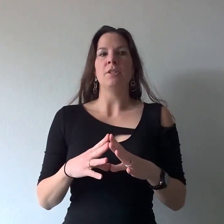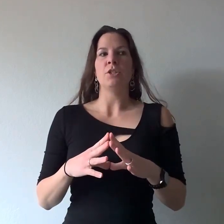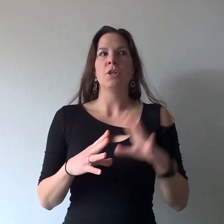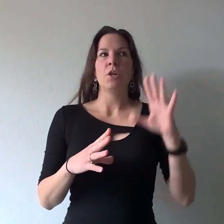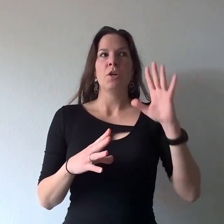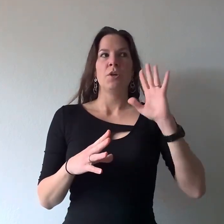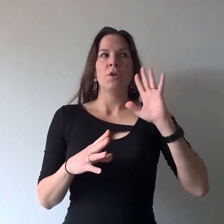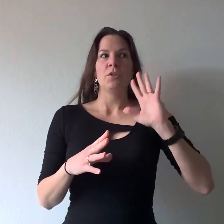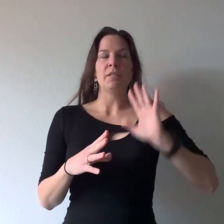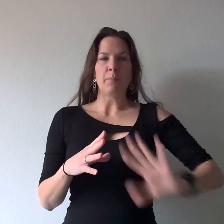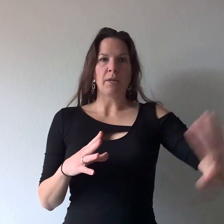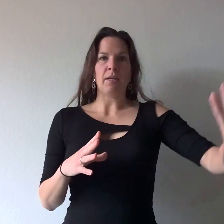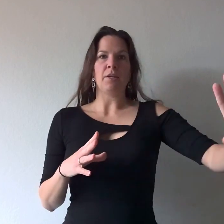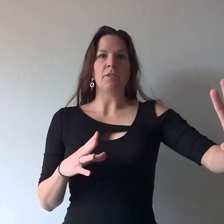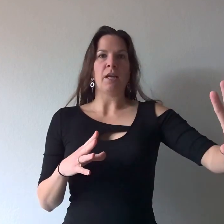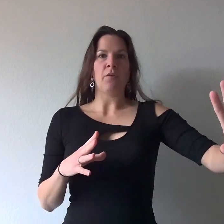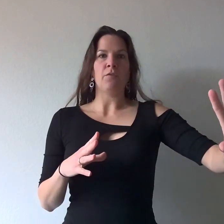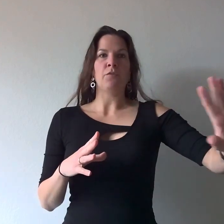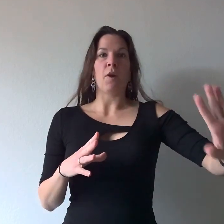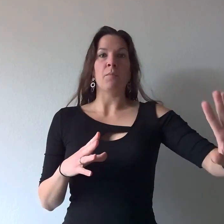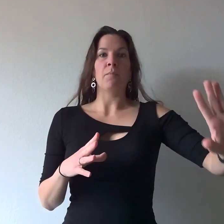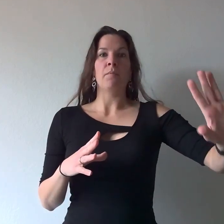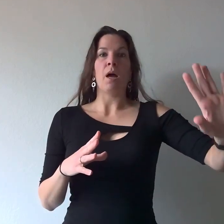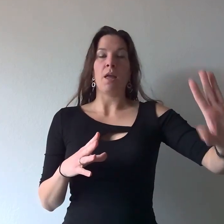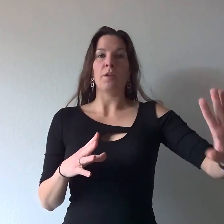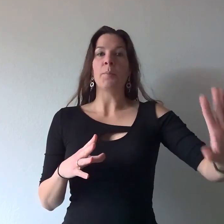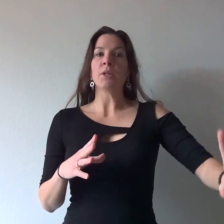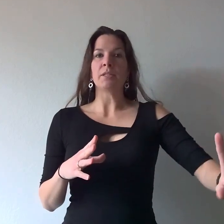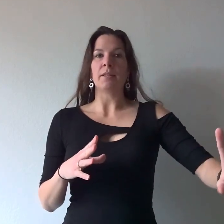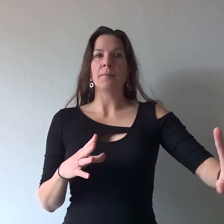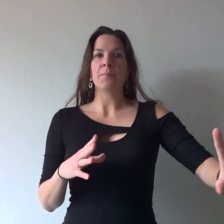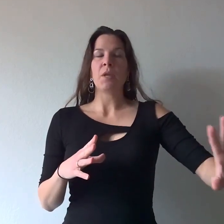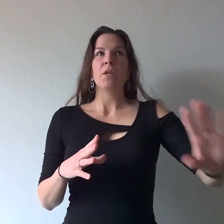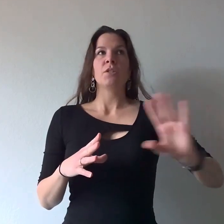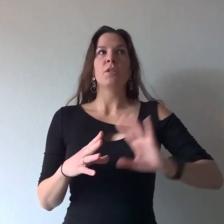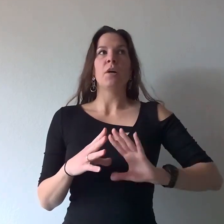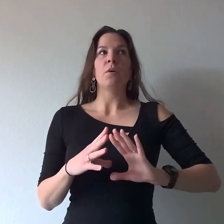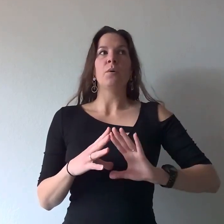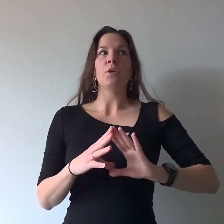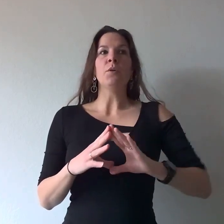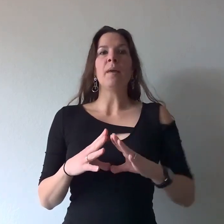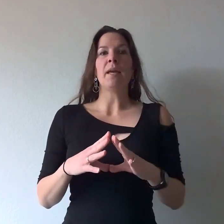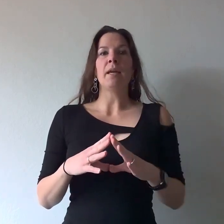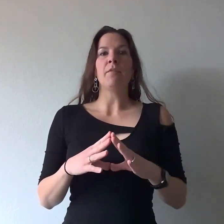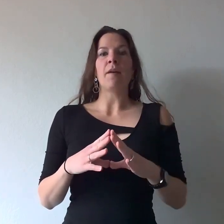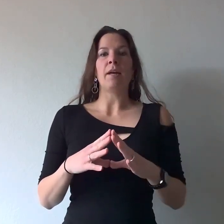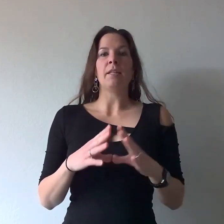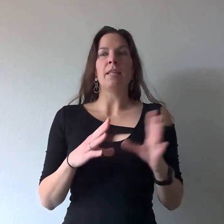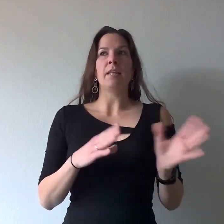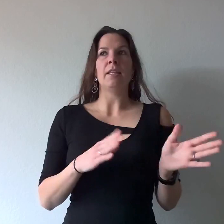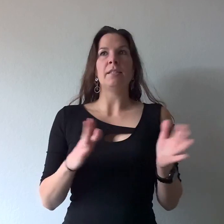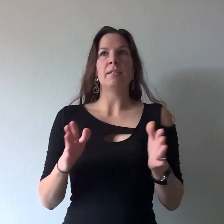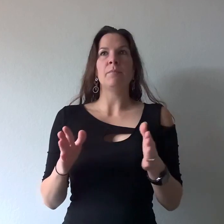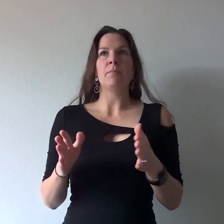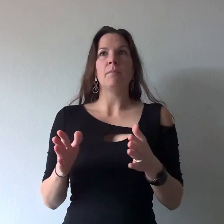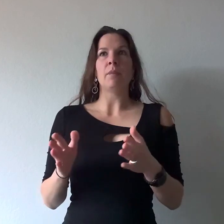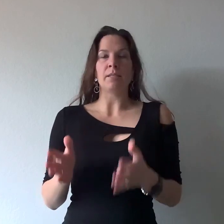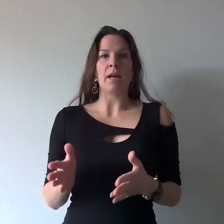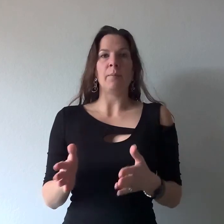separating yourself from another person so you may find that this assignment